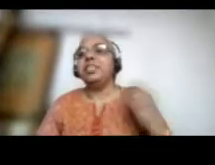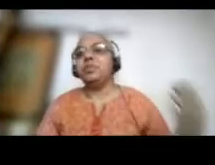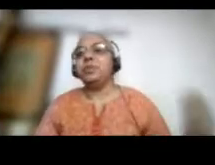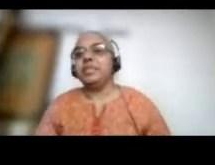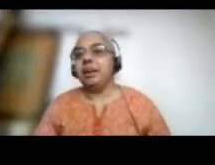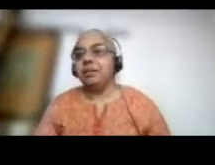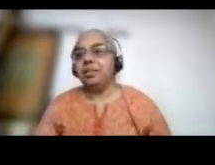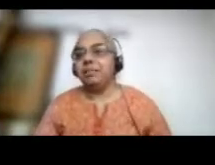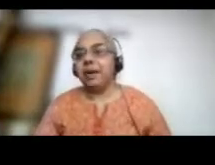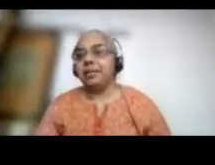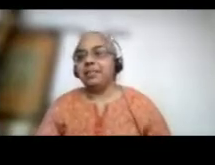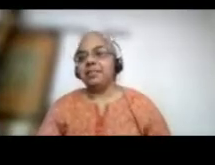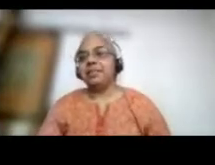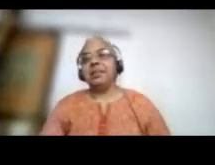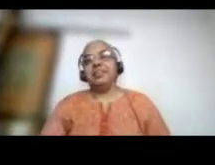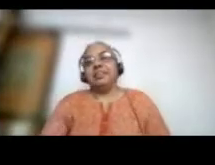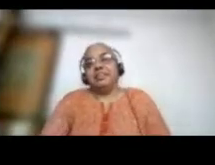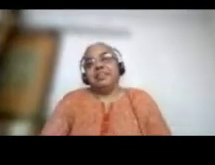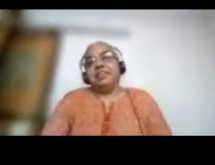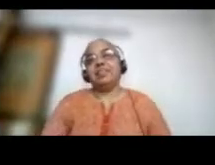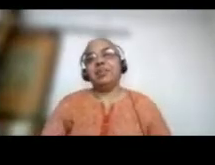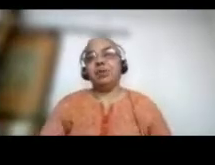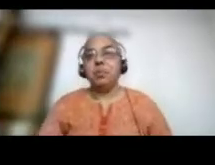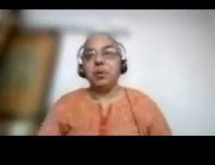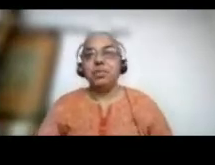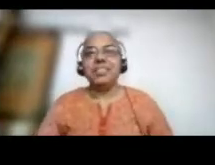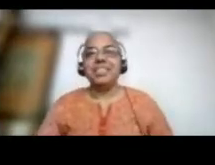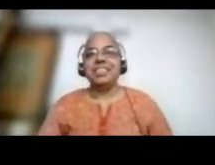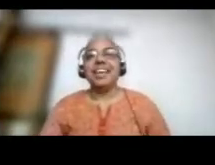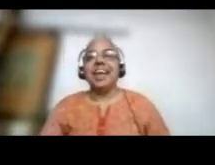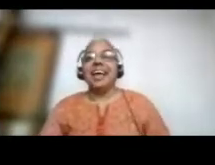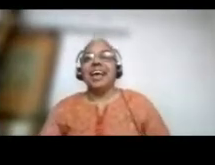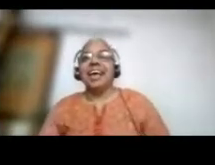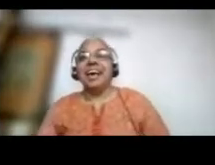blessed to be surrounded by the cosmos.